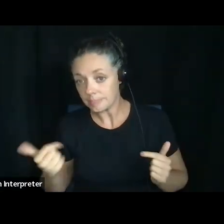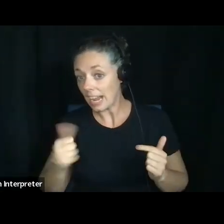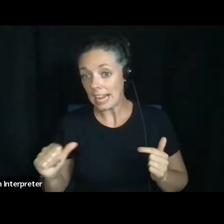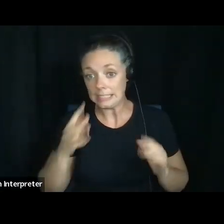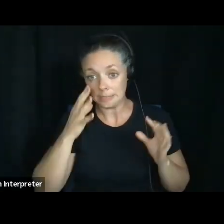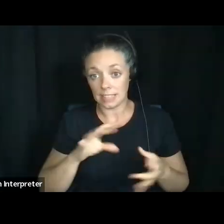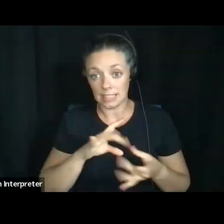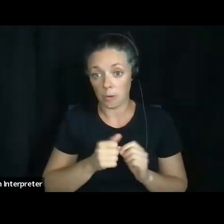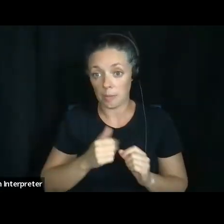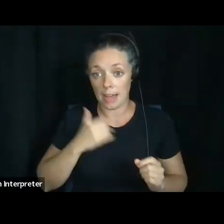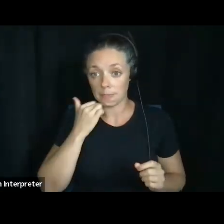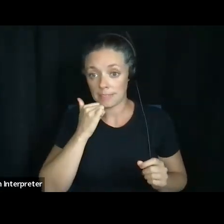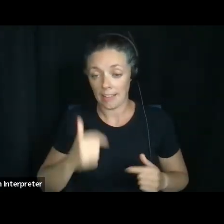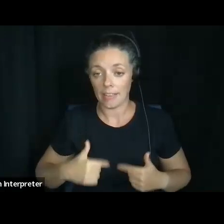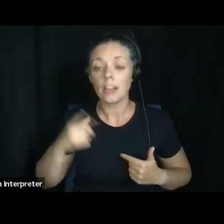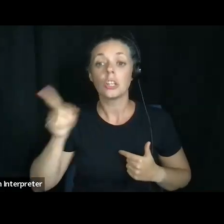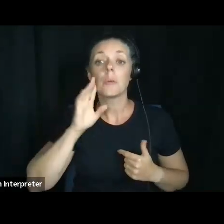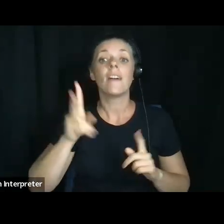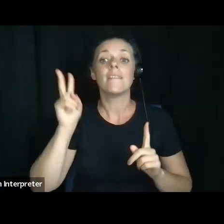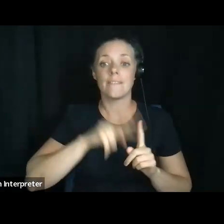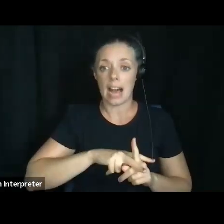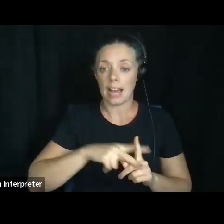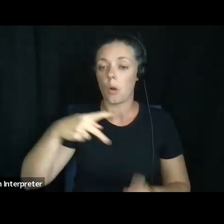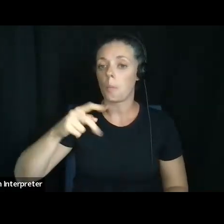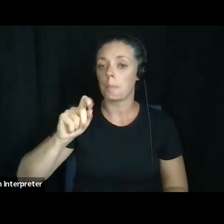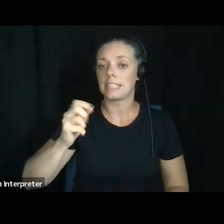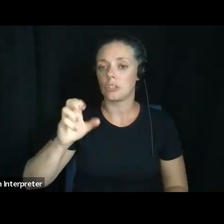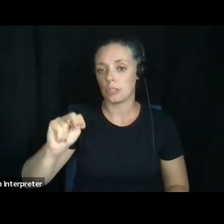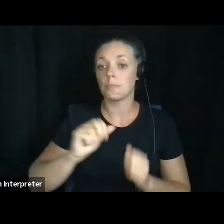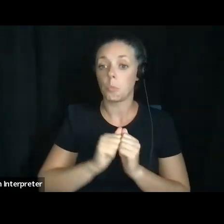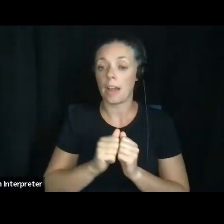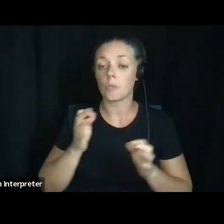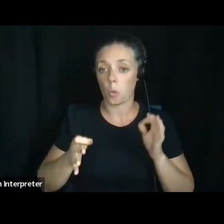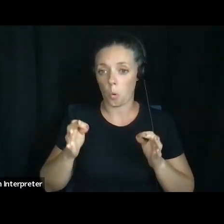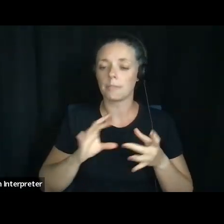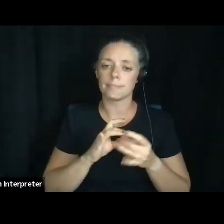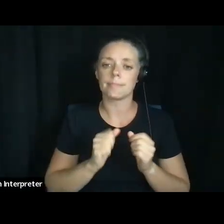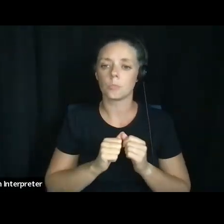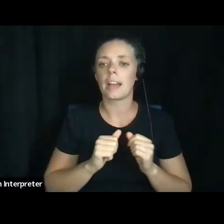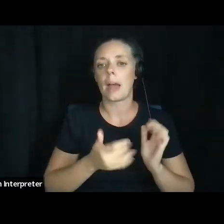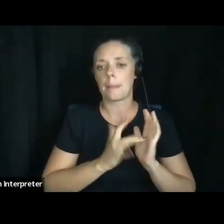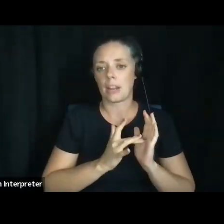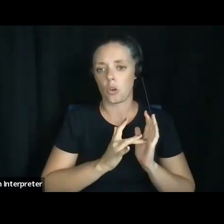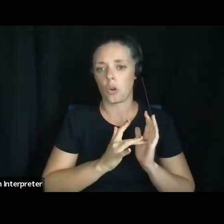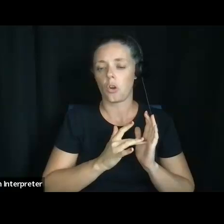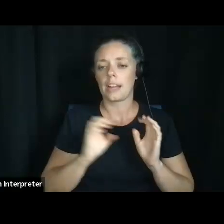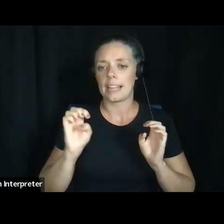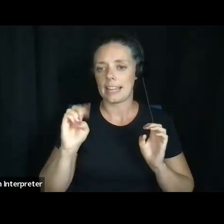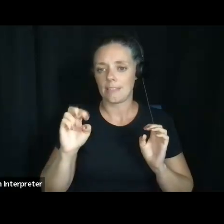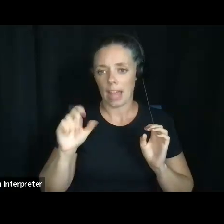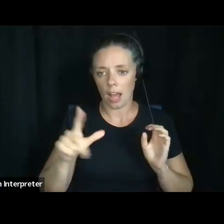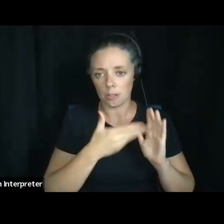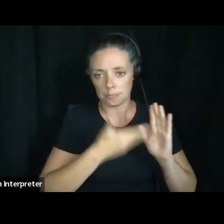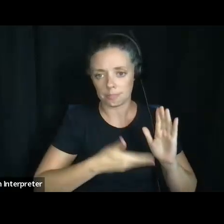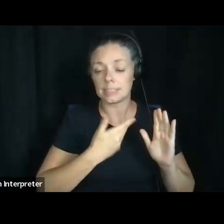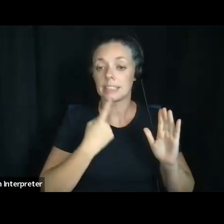So she files a petition with the court, um, along with, uh, medical evaluation that says, um, I am